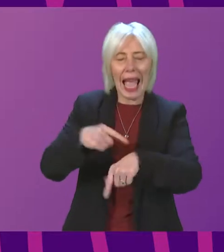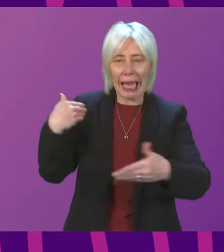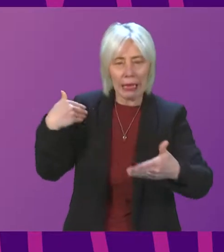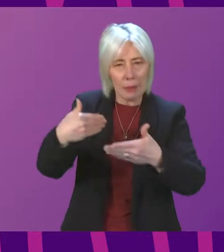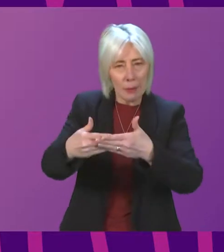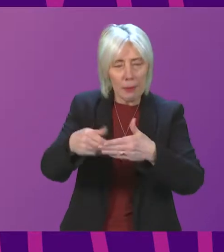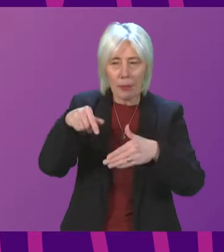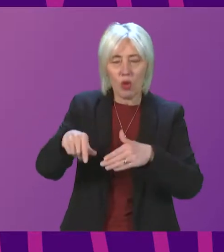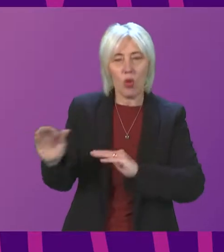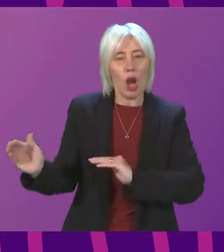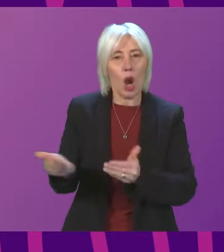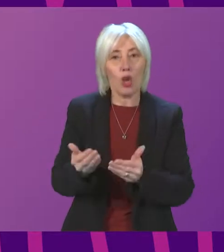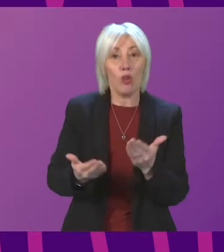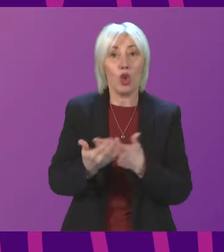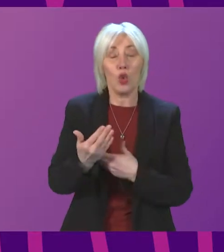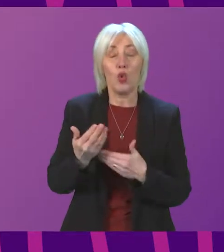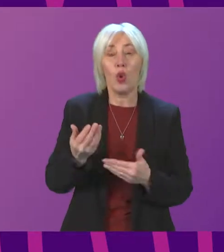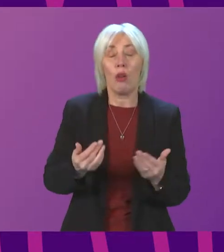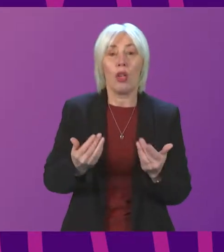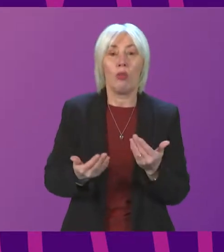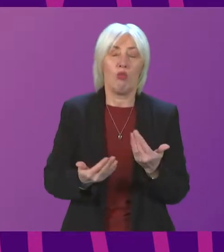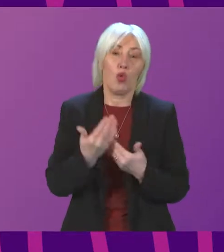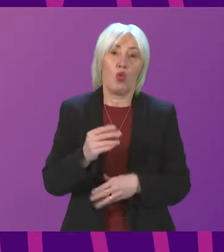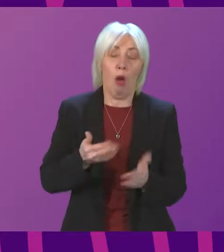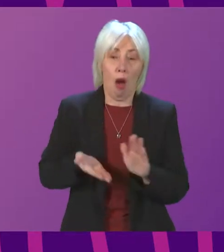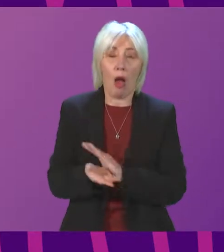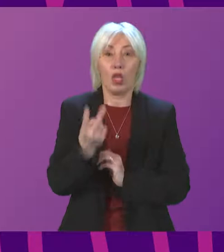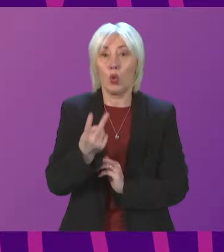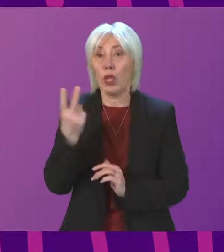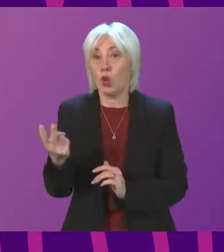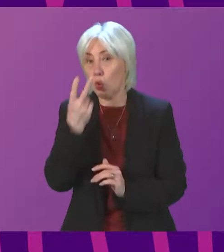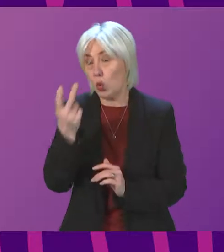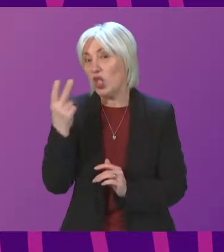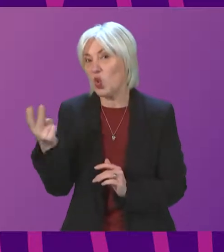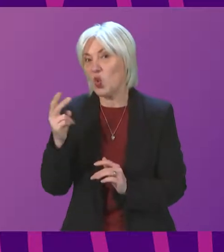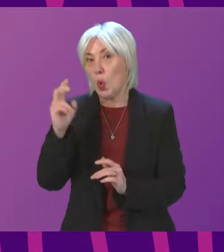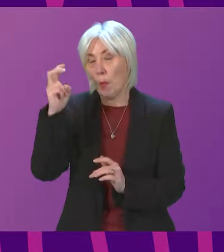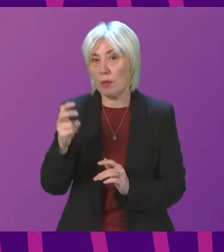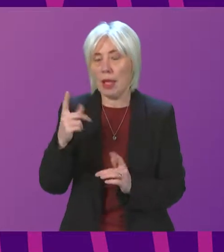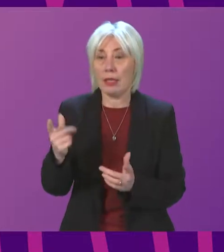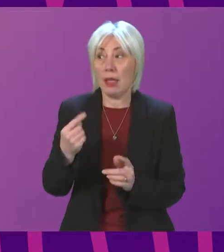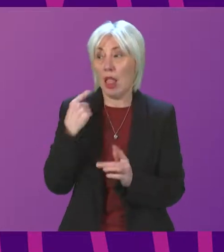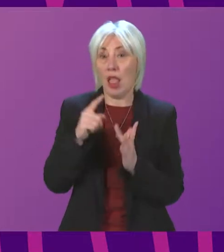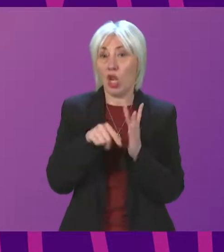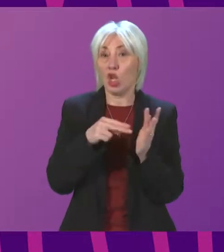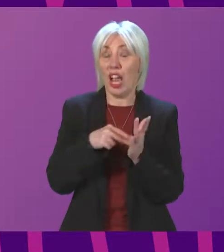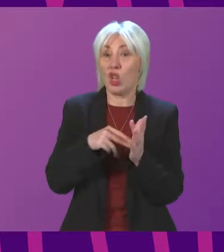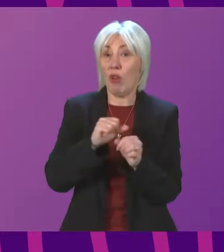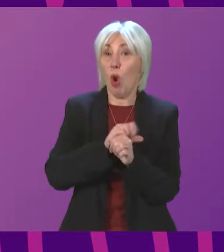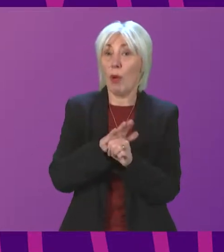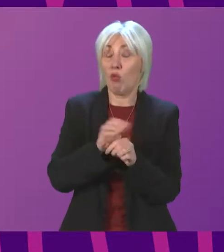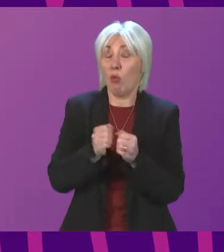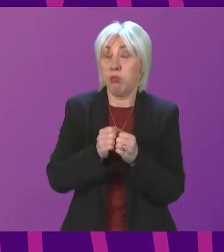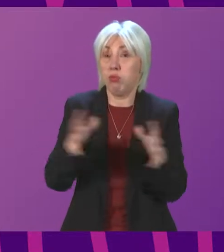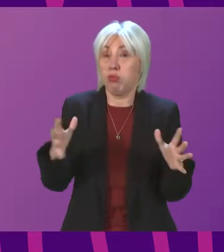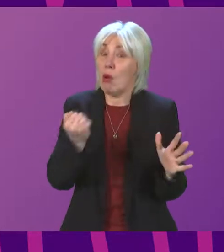introduction of the new under-22 bus pass. So back in early January, we were still dealing with a steep rise in Omicron cases and that directly